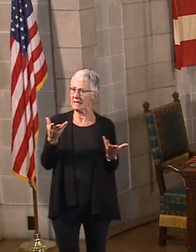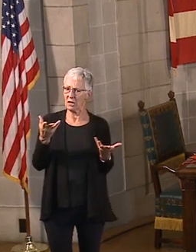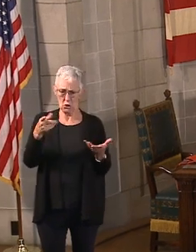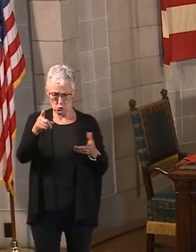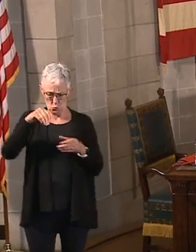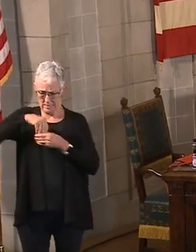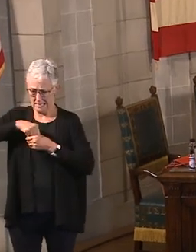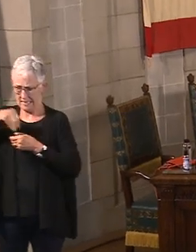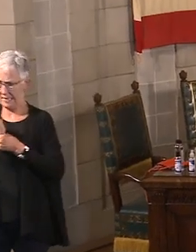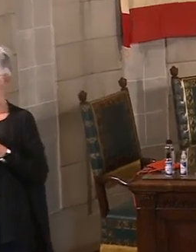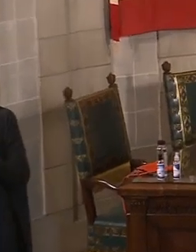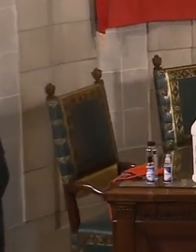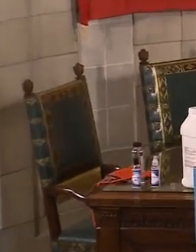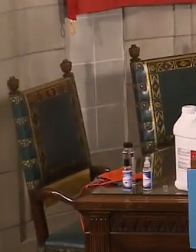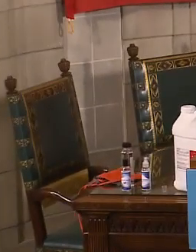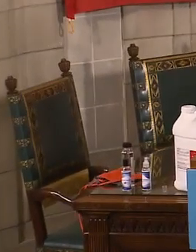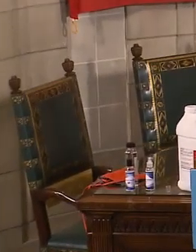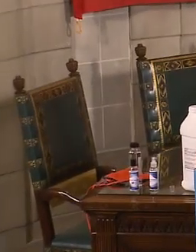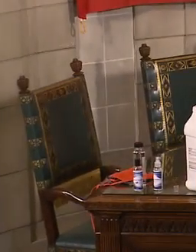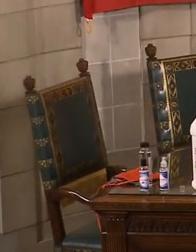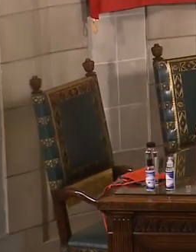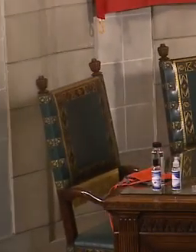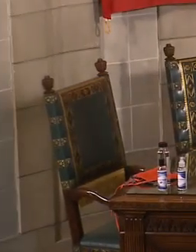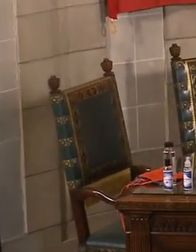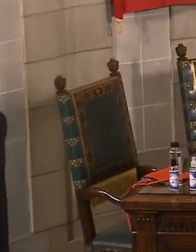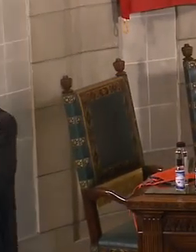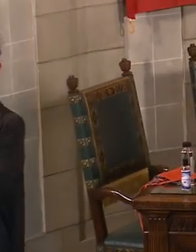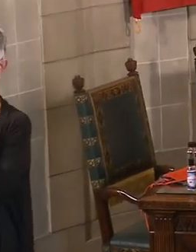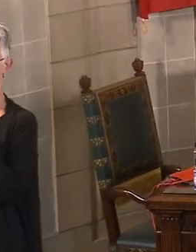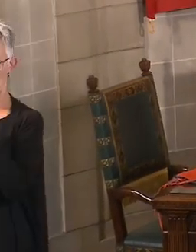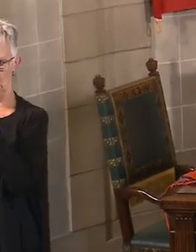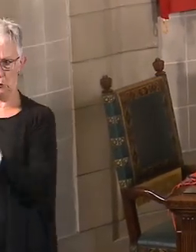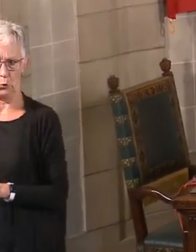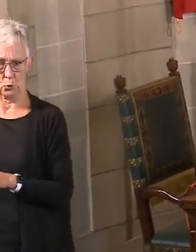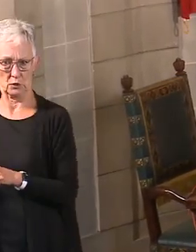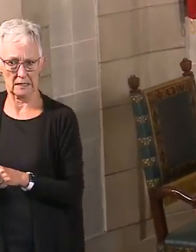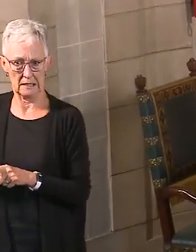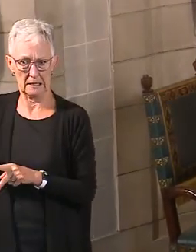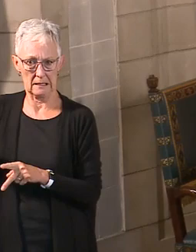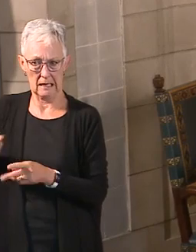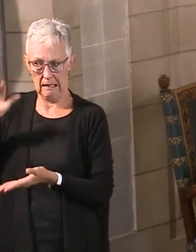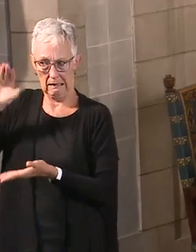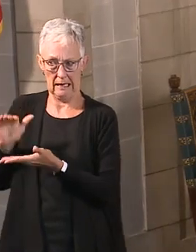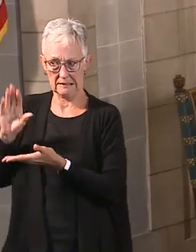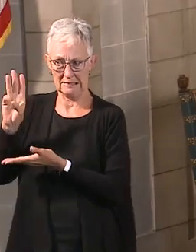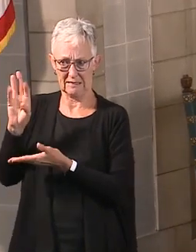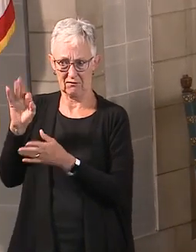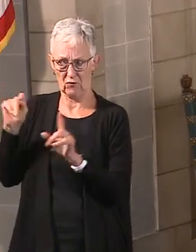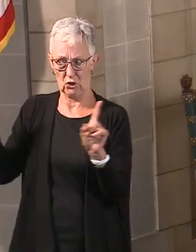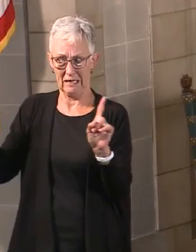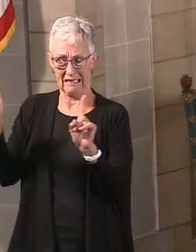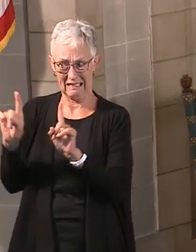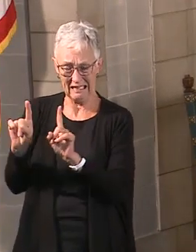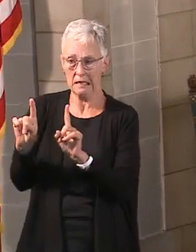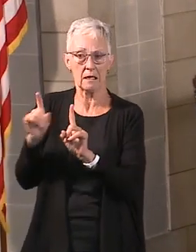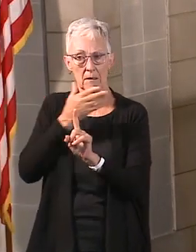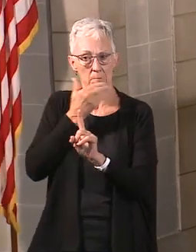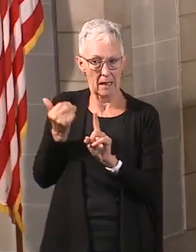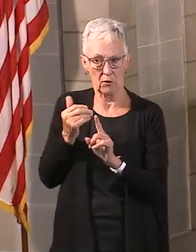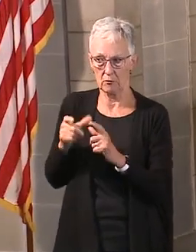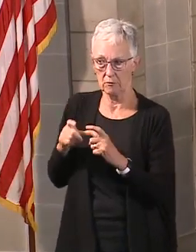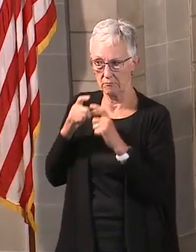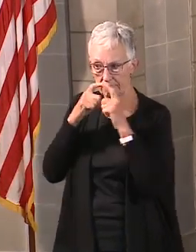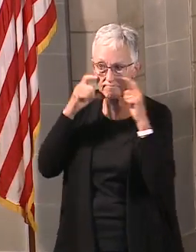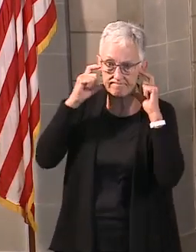six-foot to somebody, that's a great opportunity to wear a mask because that will help slow the spread of the virus. We know this, that if